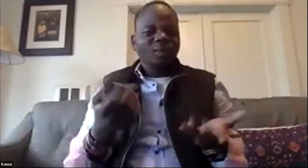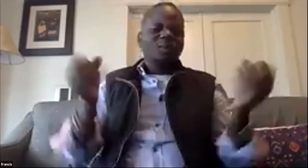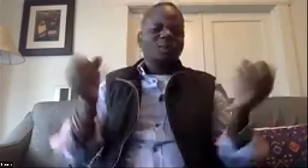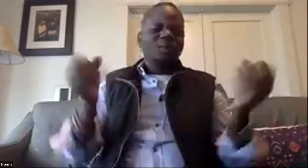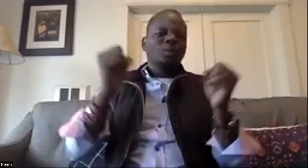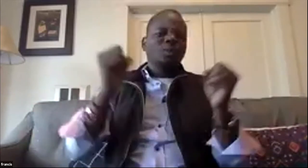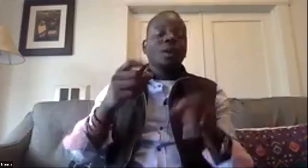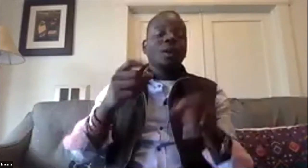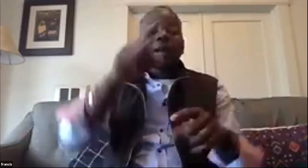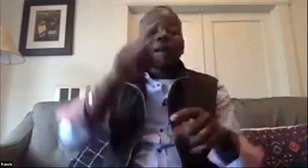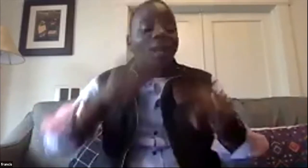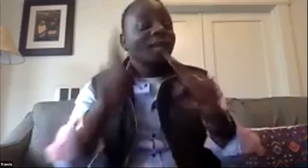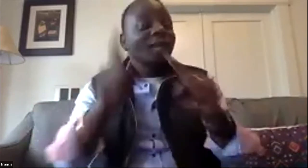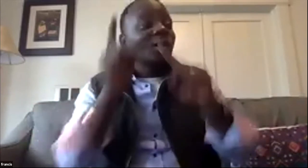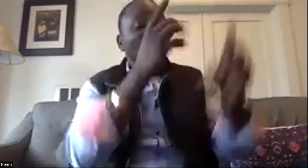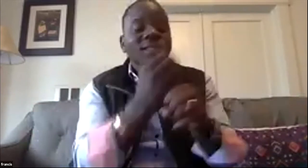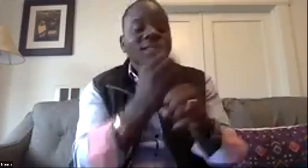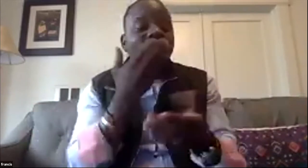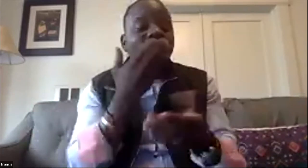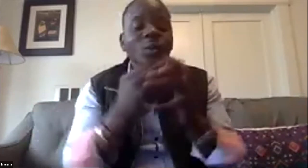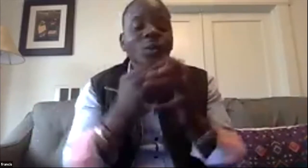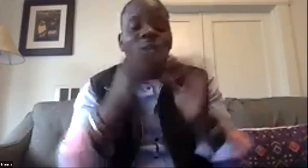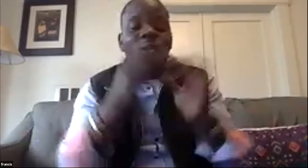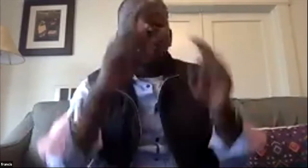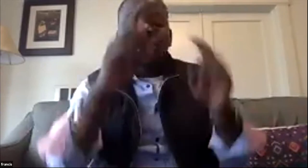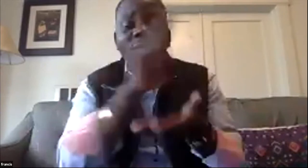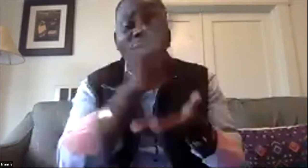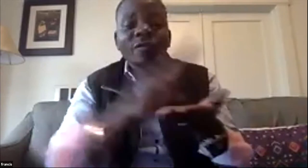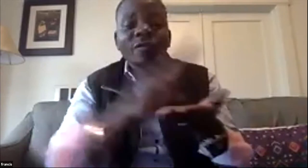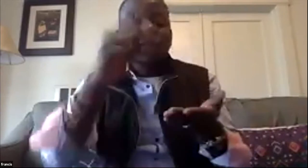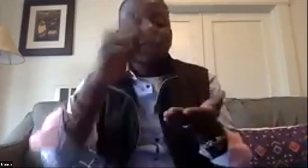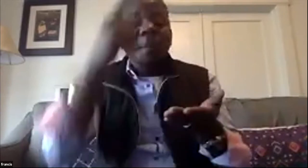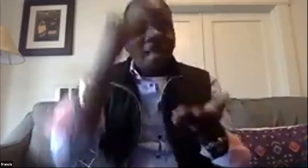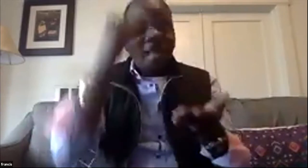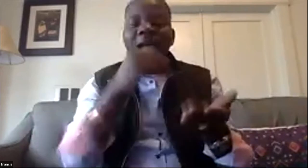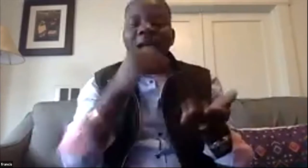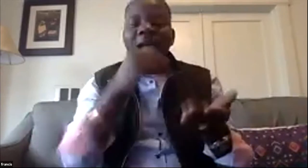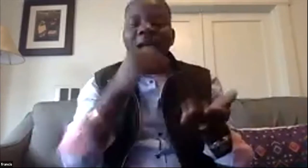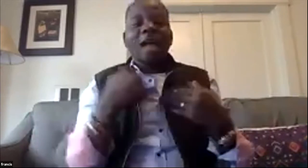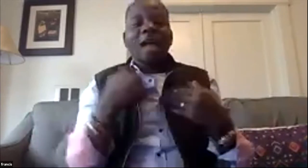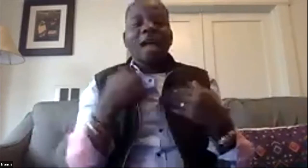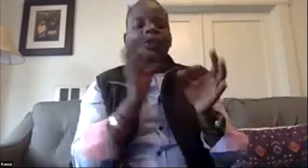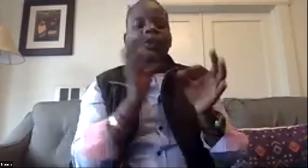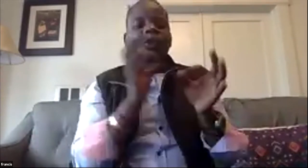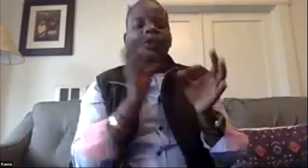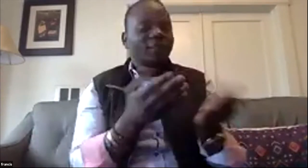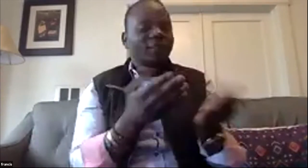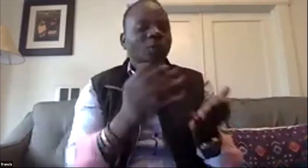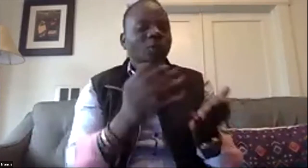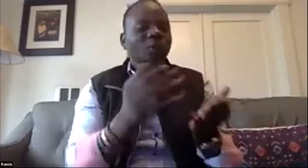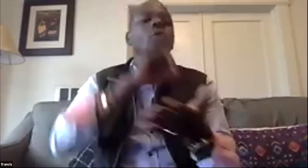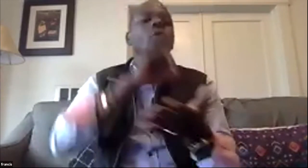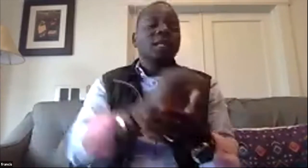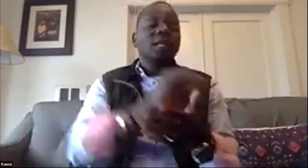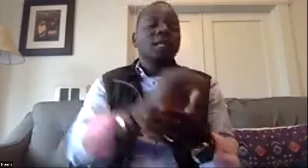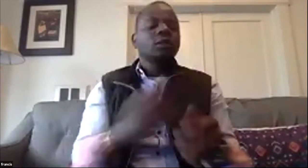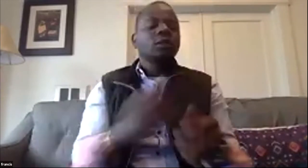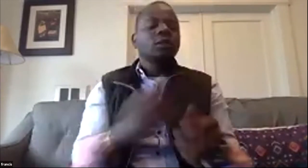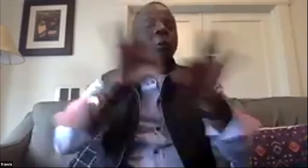to start from the bottom up and and and the second thing is to develop a high quality interpreter training program